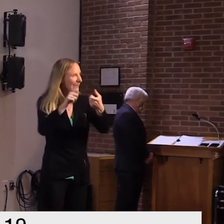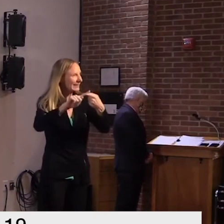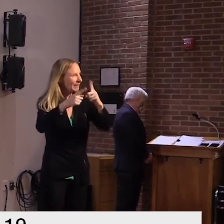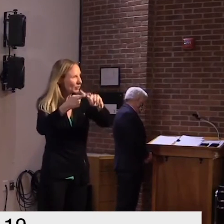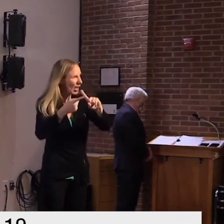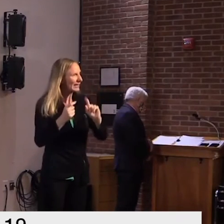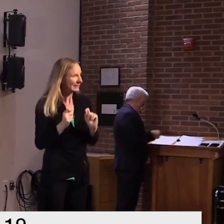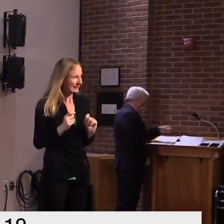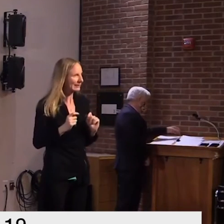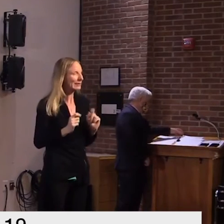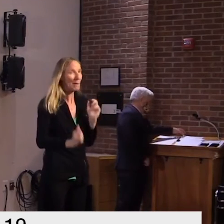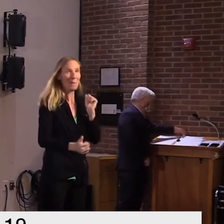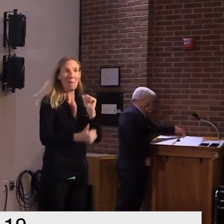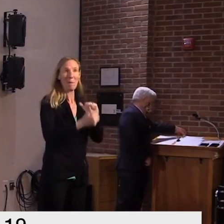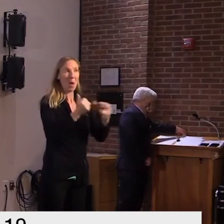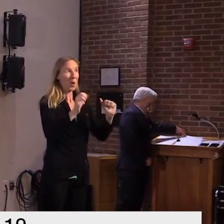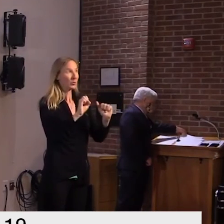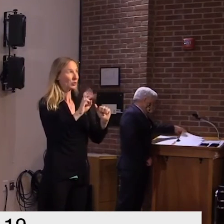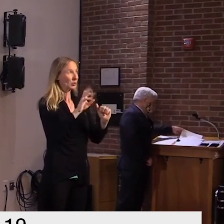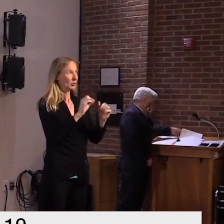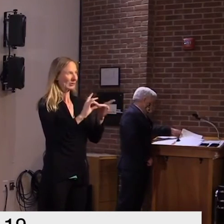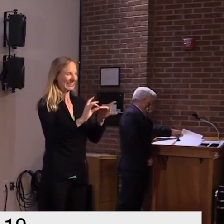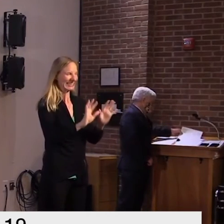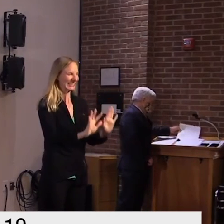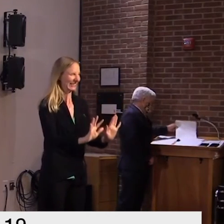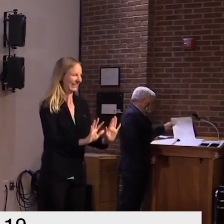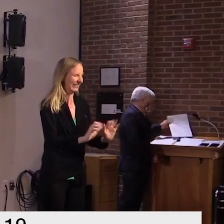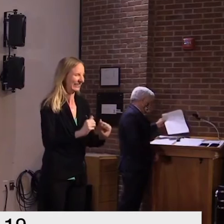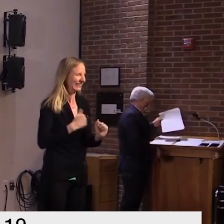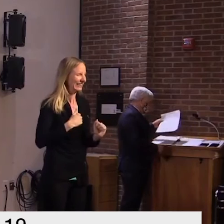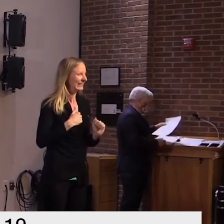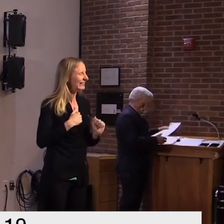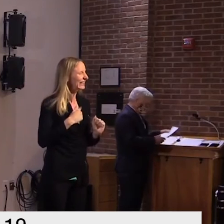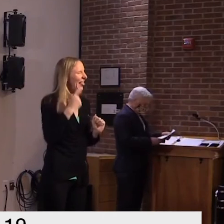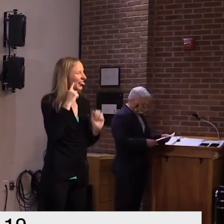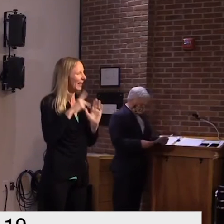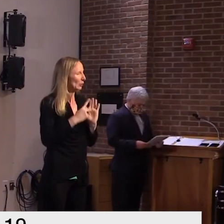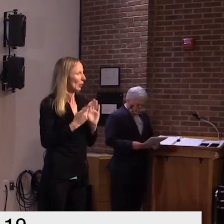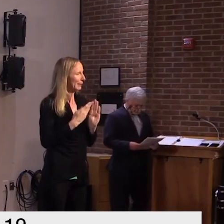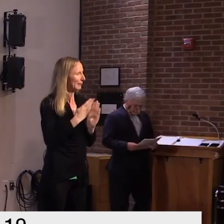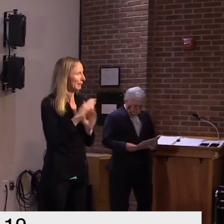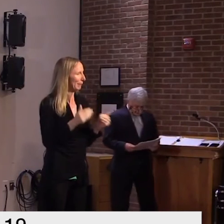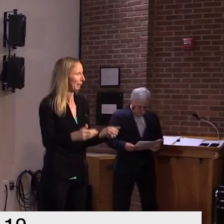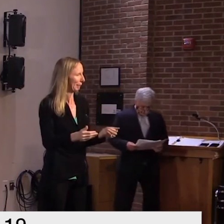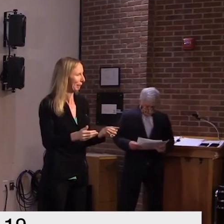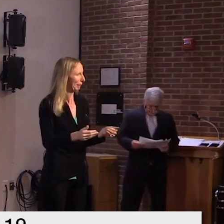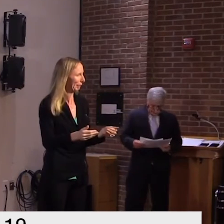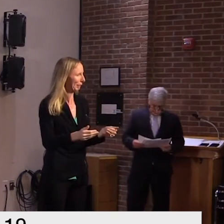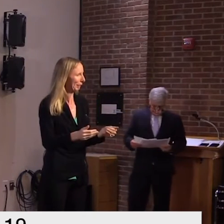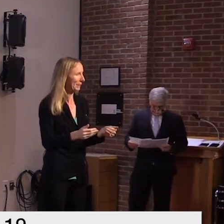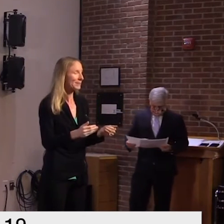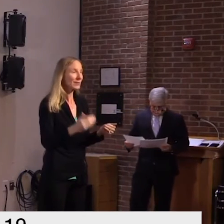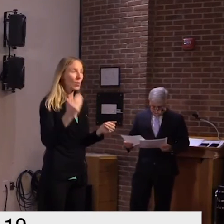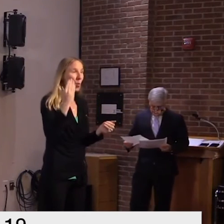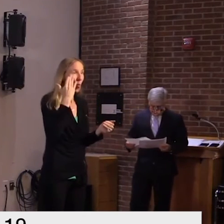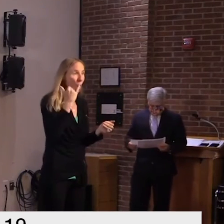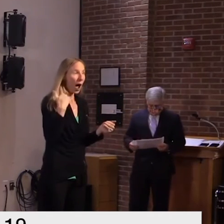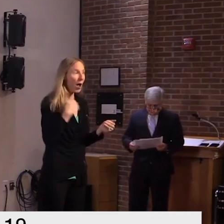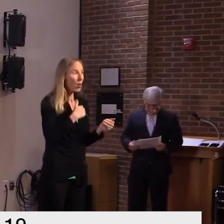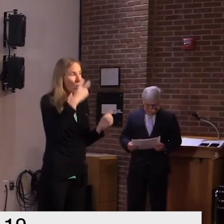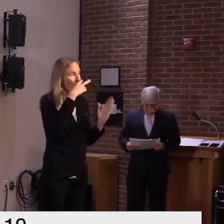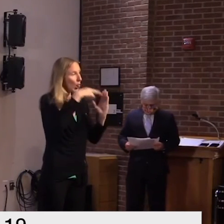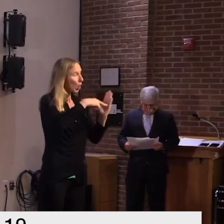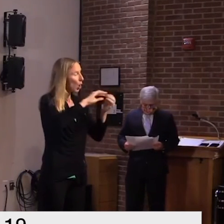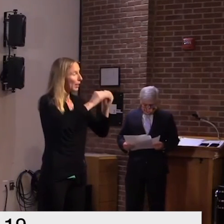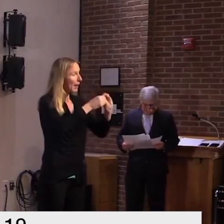most authorities are saying maybe you want to think twice about that and knowing what our data in vermont looks like and the